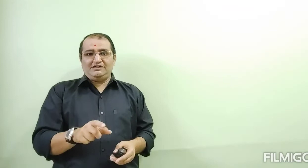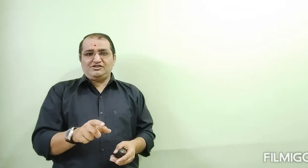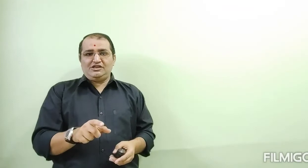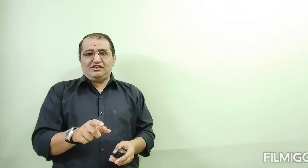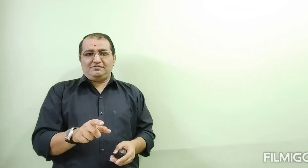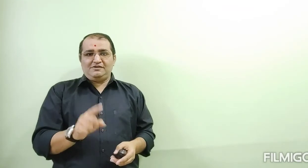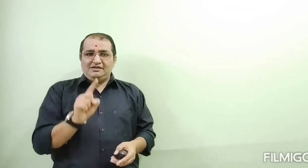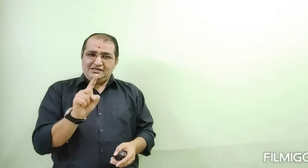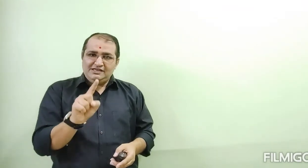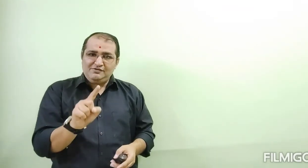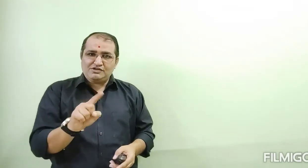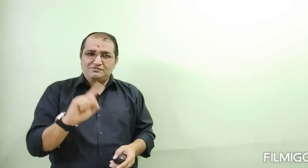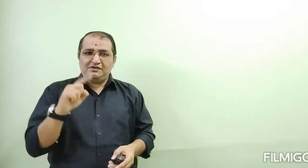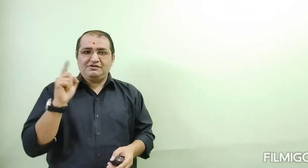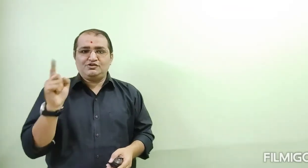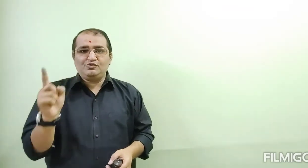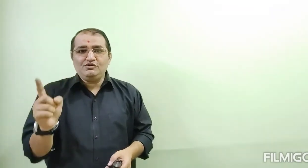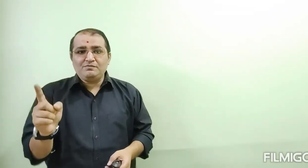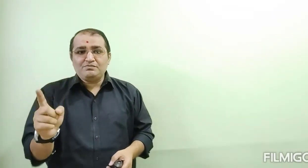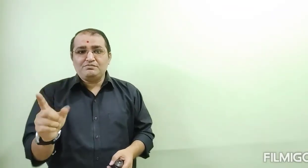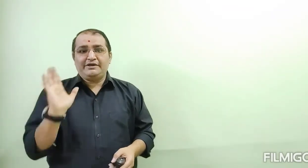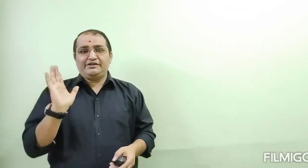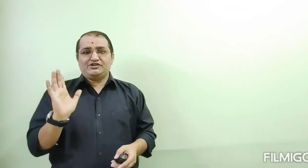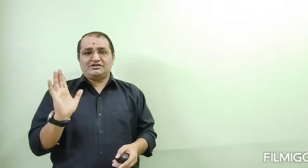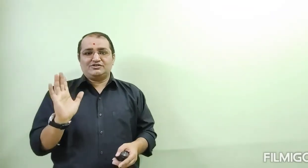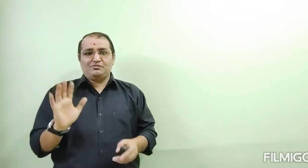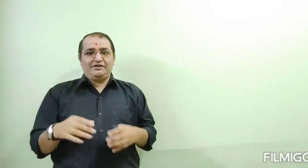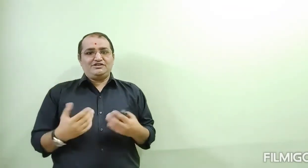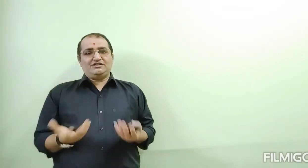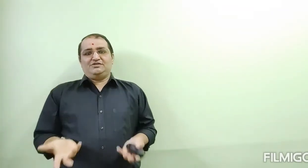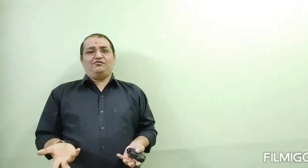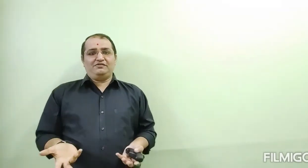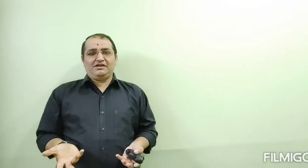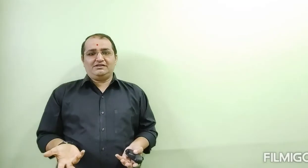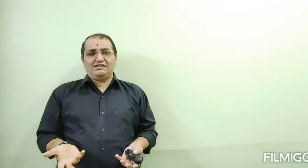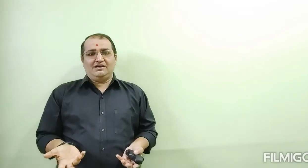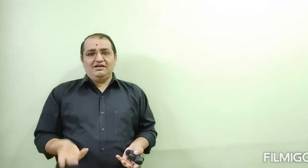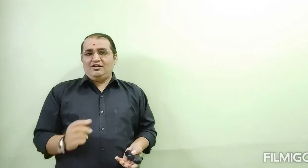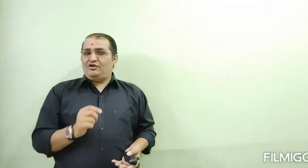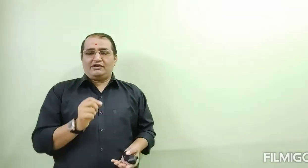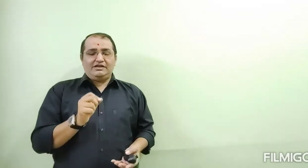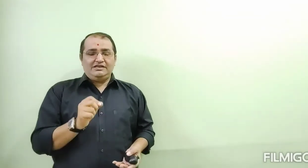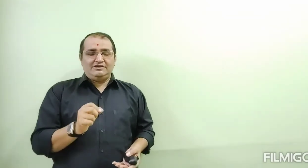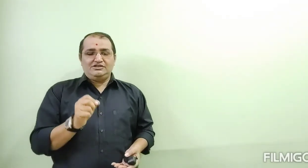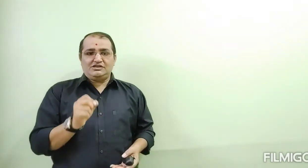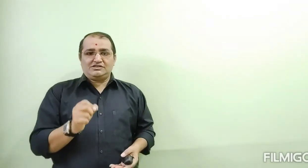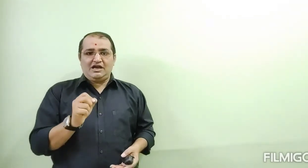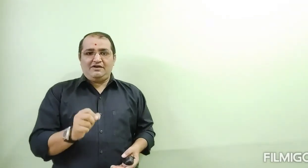chief, he was favored to Britishers. So, Britishers would favor. In just half day,